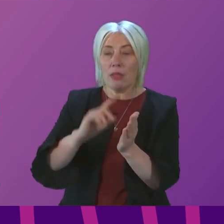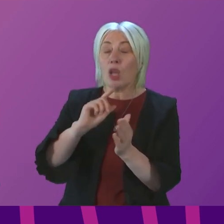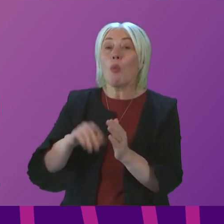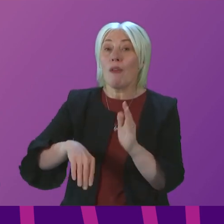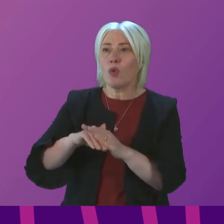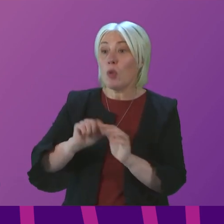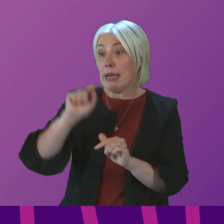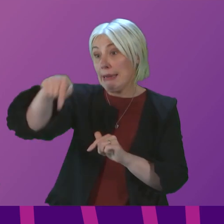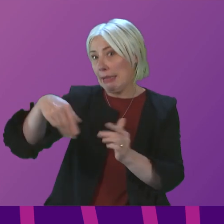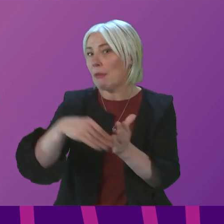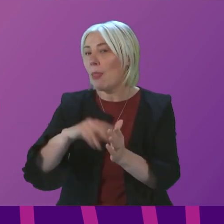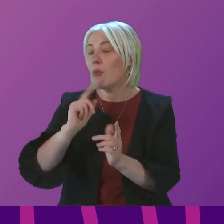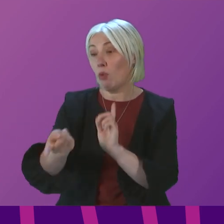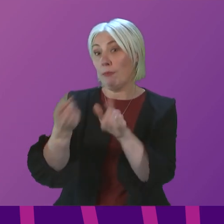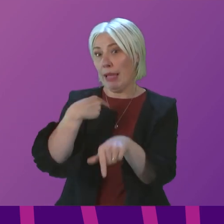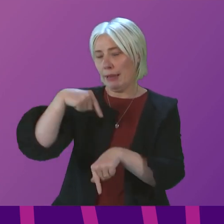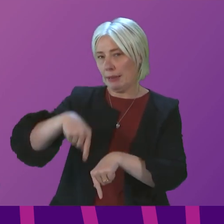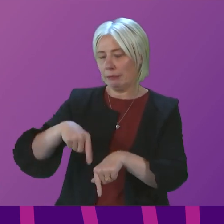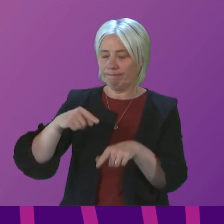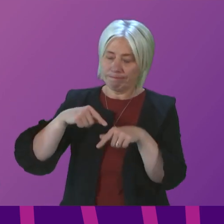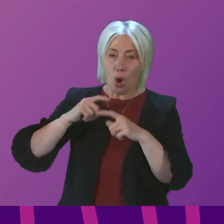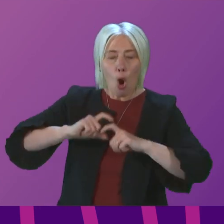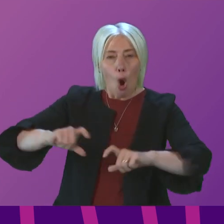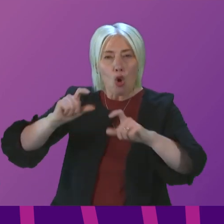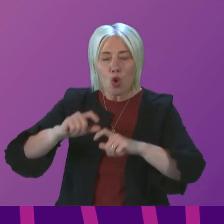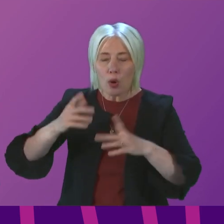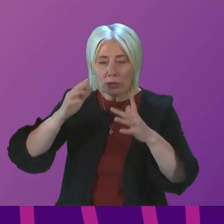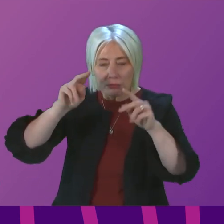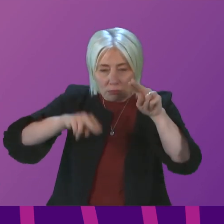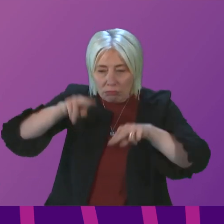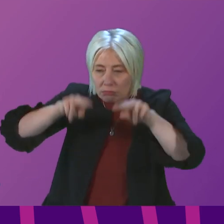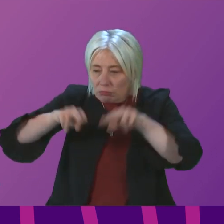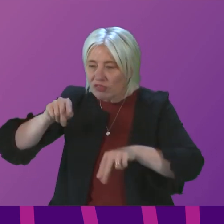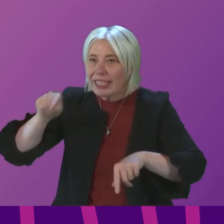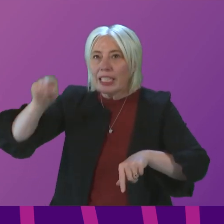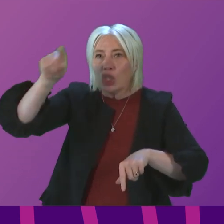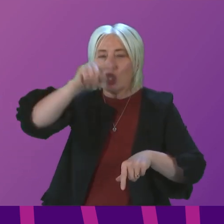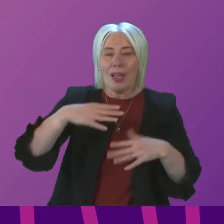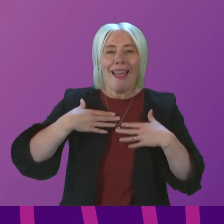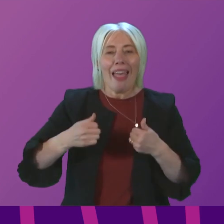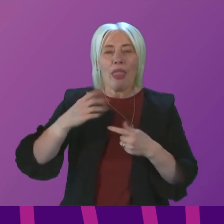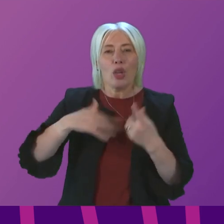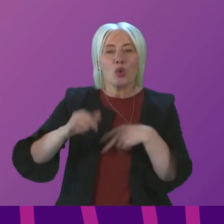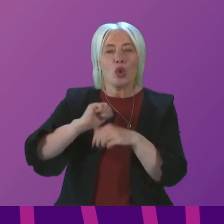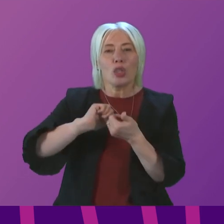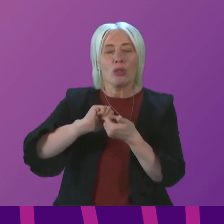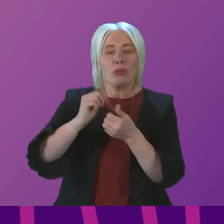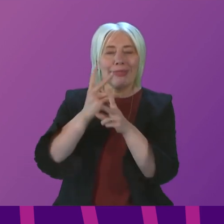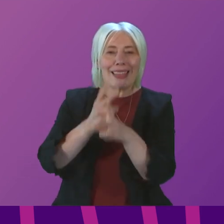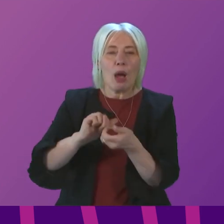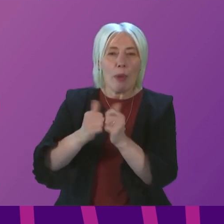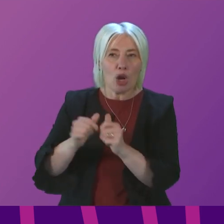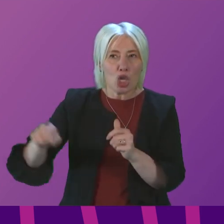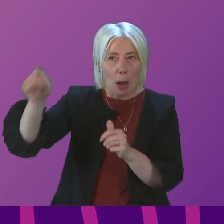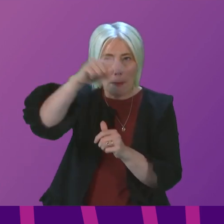Parliament next month. This will follow the ongoing evaluation of local progress from each health and social care partnership area. Later in the summer, a subsequent